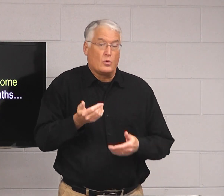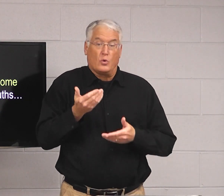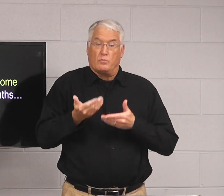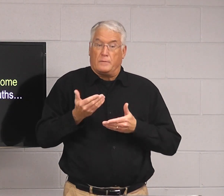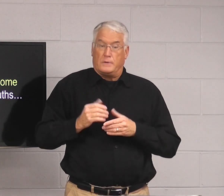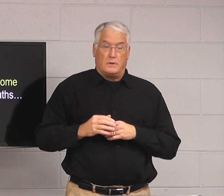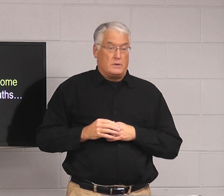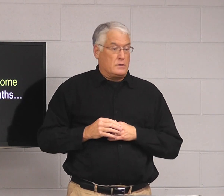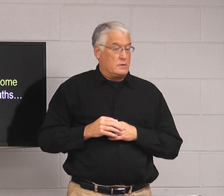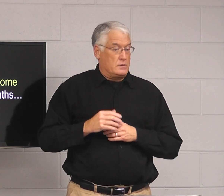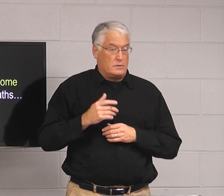a disappointment.